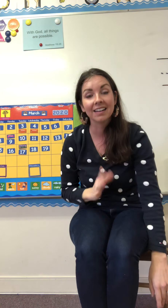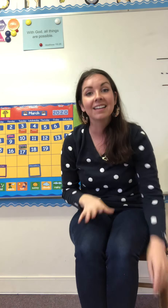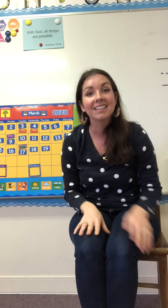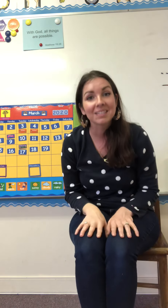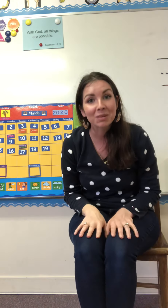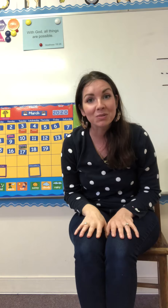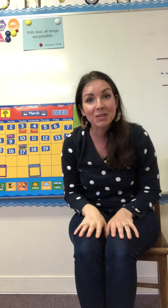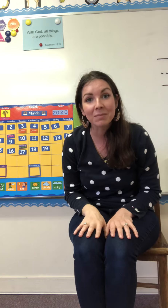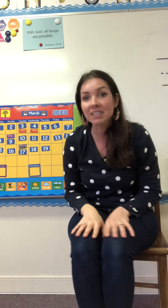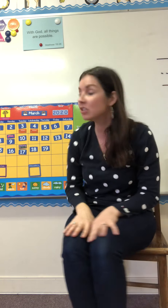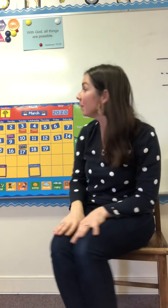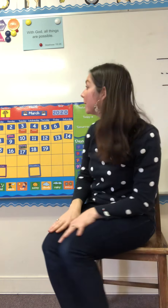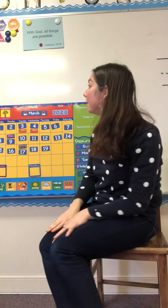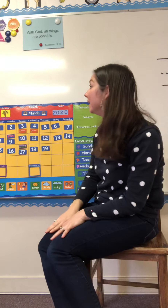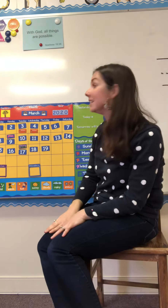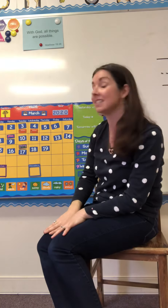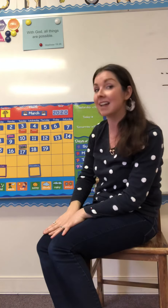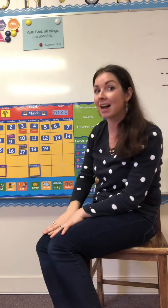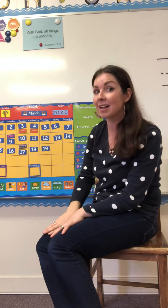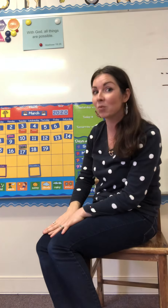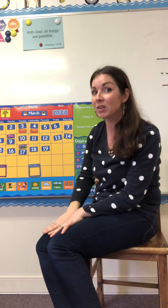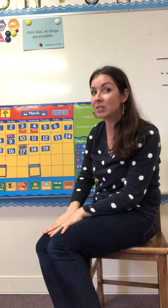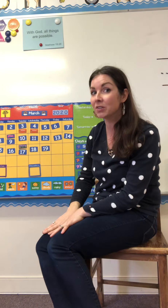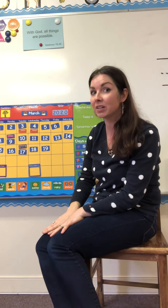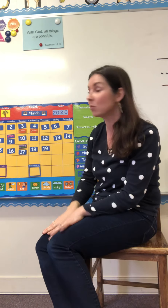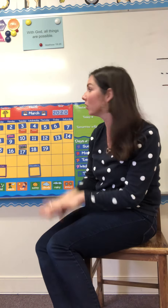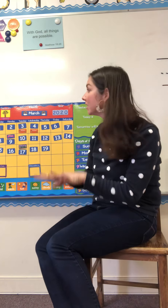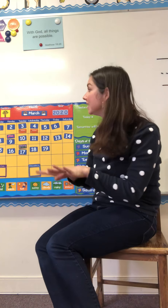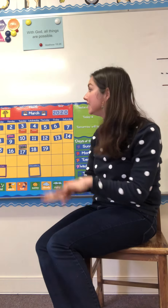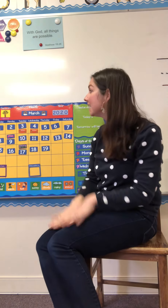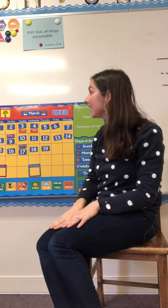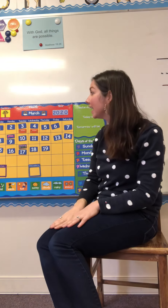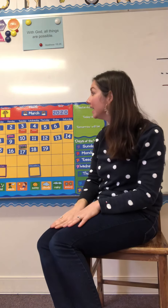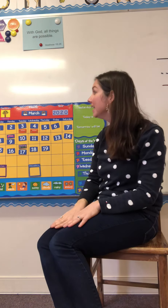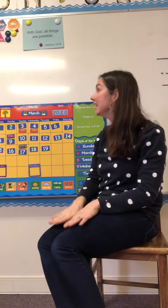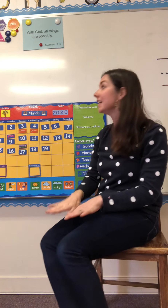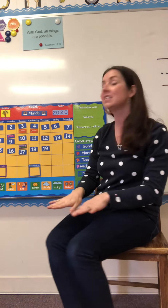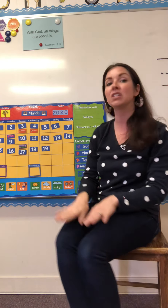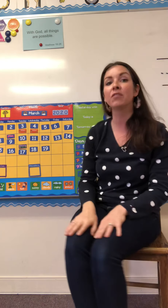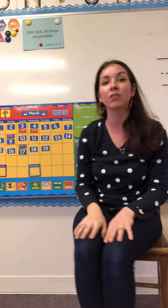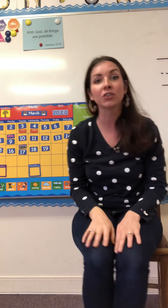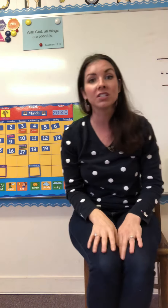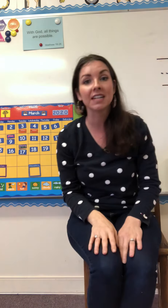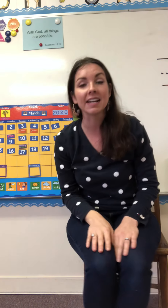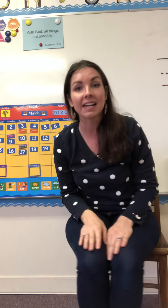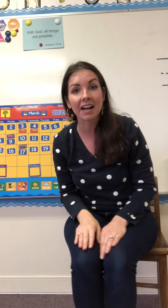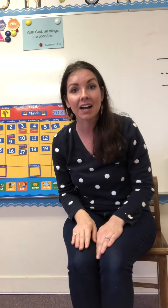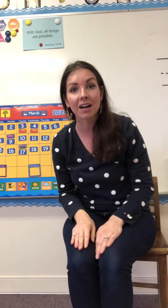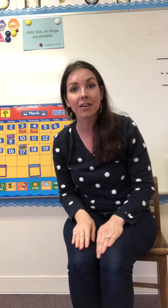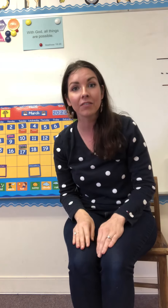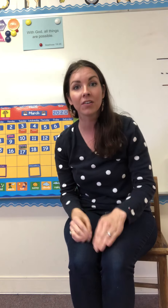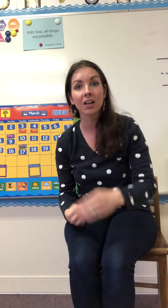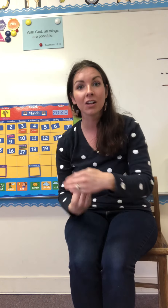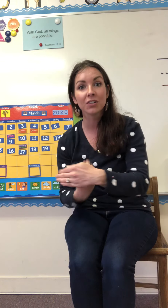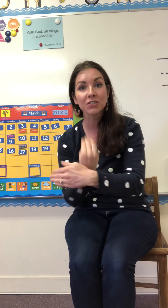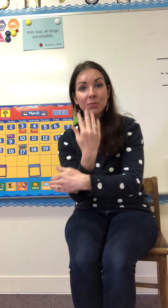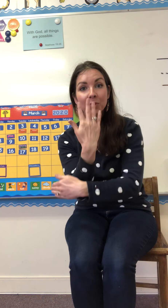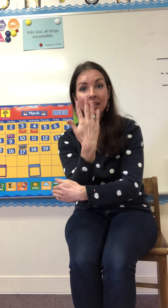Sometimes we can make a snowman, but it's not winter anymore. Today is the first day of spring.